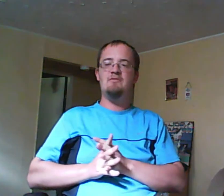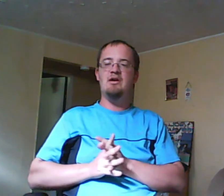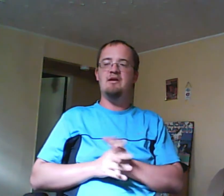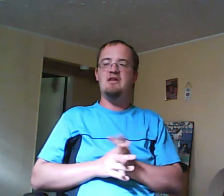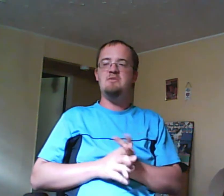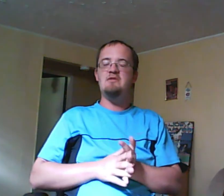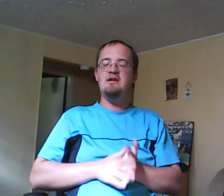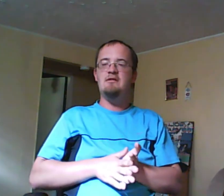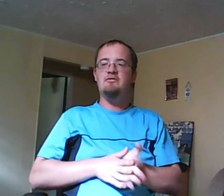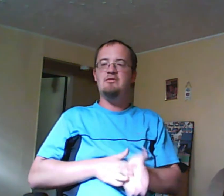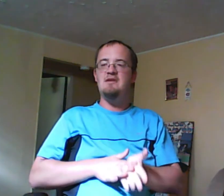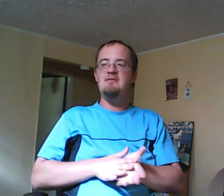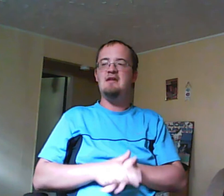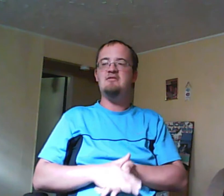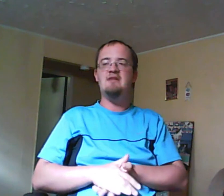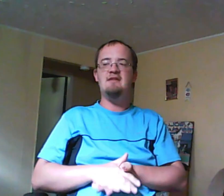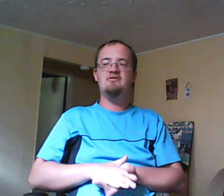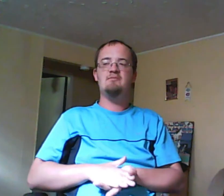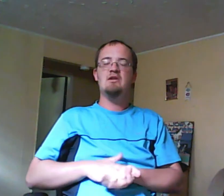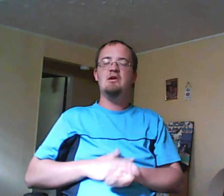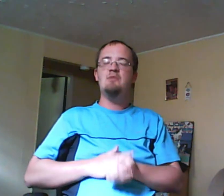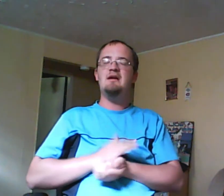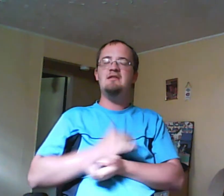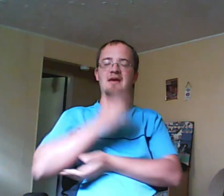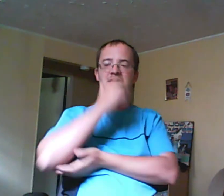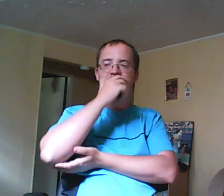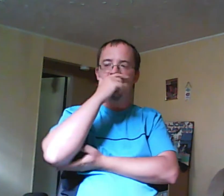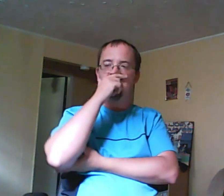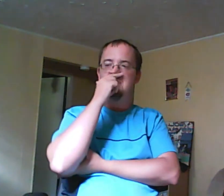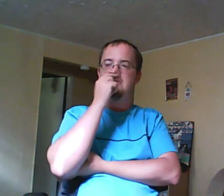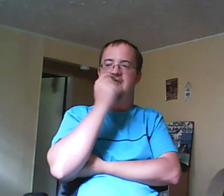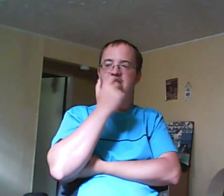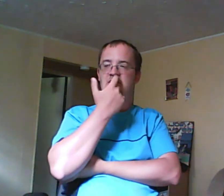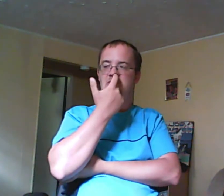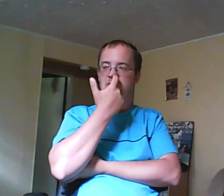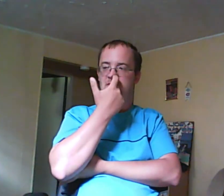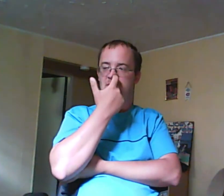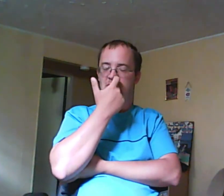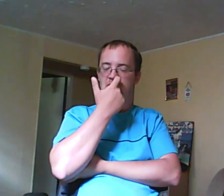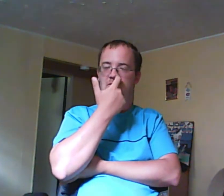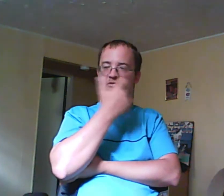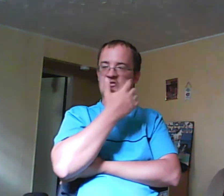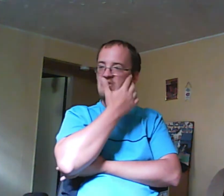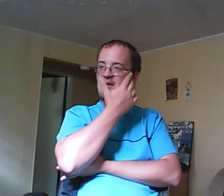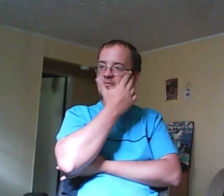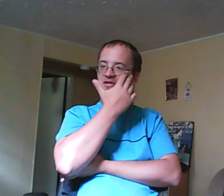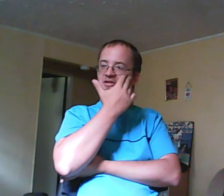Oh, Esme was a hero for saving Maya's life. But in the end, people gravitated towards her. So that meant that